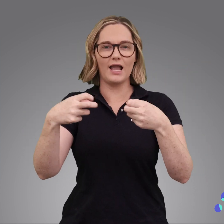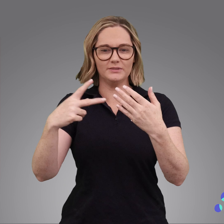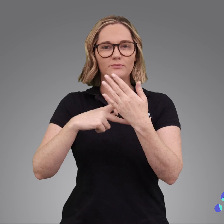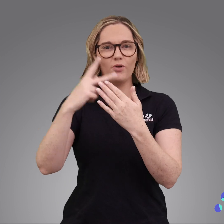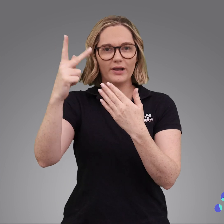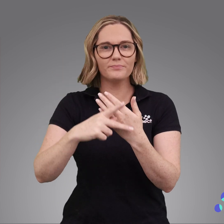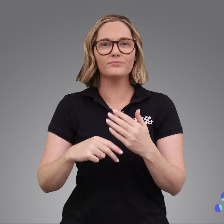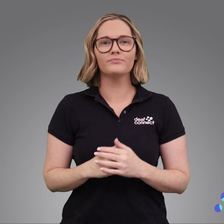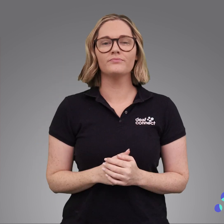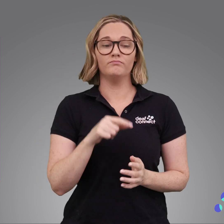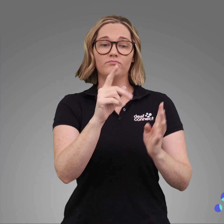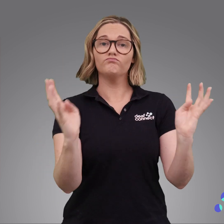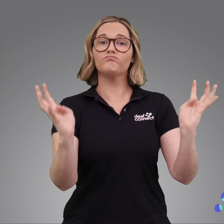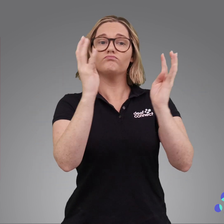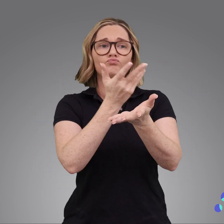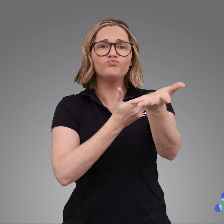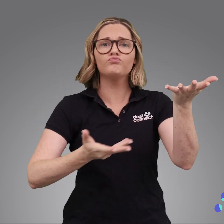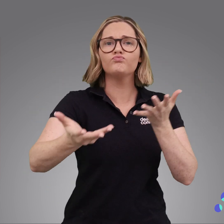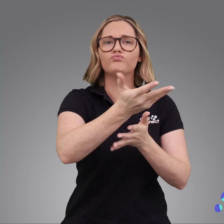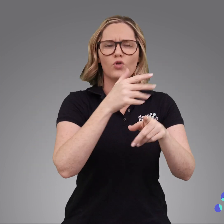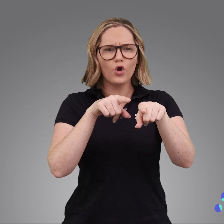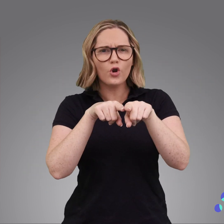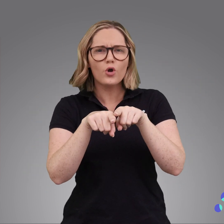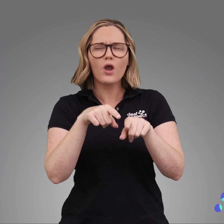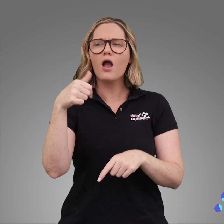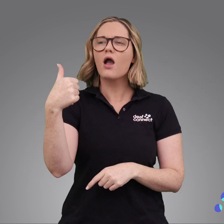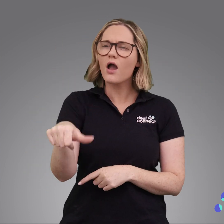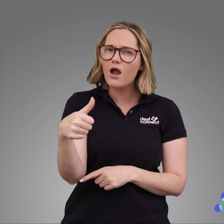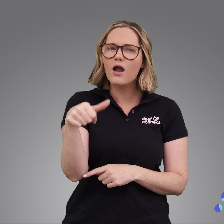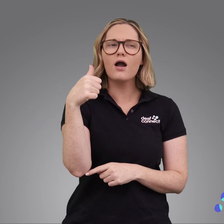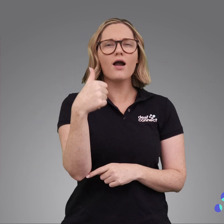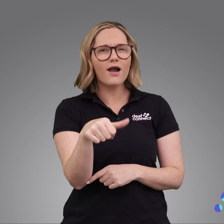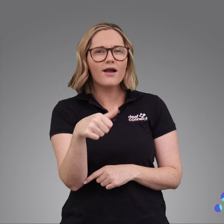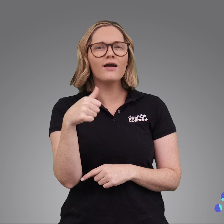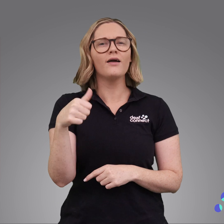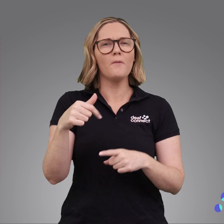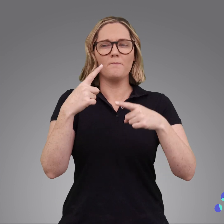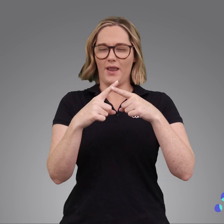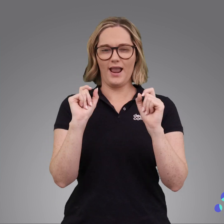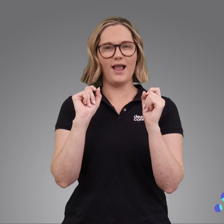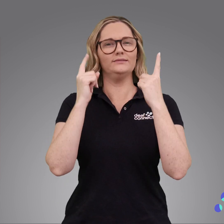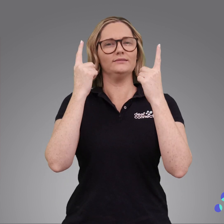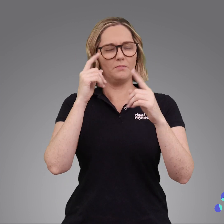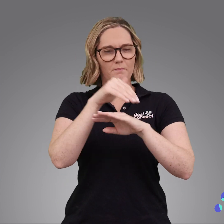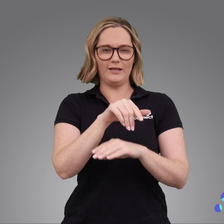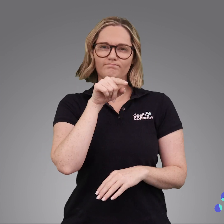Seniors Interpreting and Live Captioning program. During these workshops we will have an opportunity to learn more about the program and how to use it.